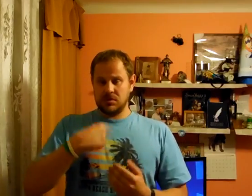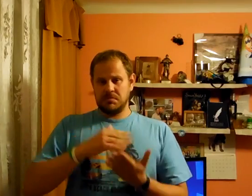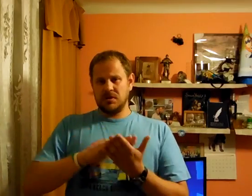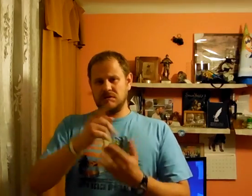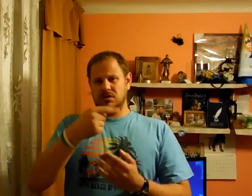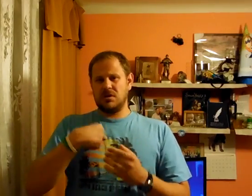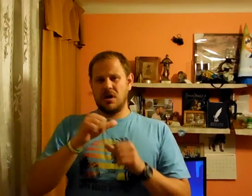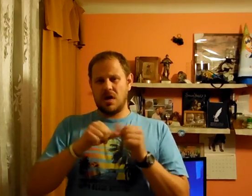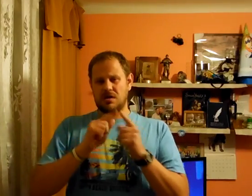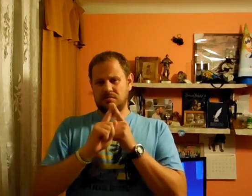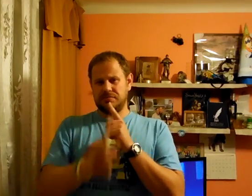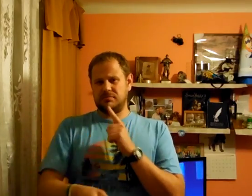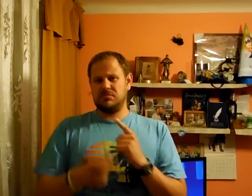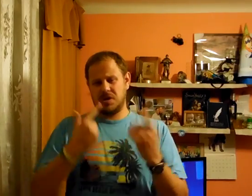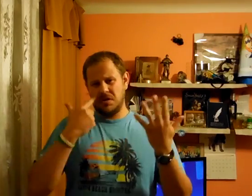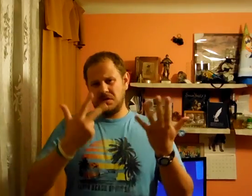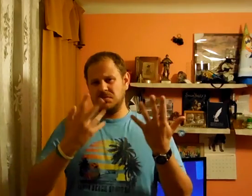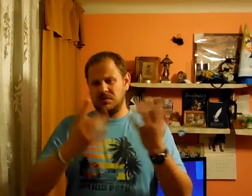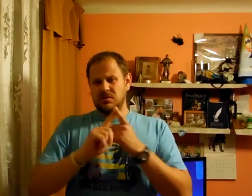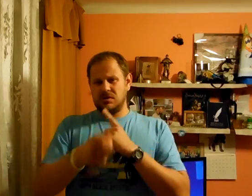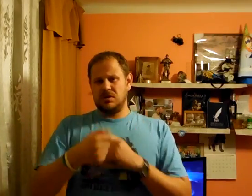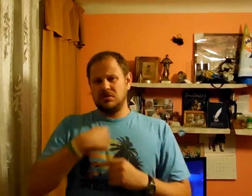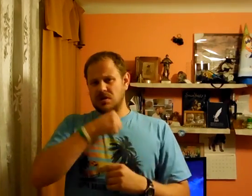Cut off the serpent's head, and the body will die.